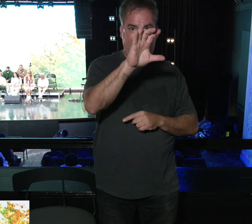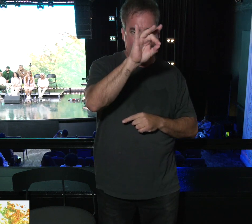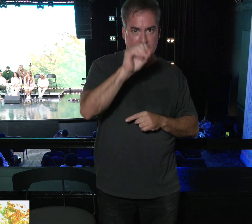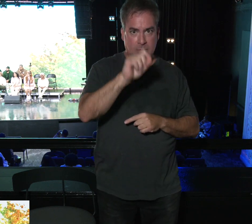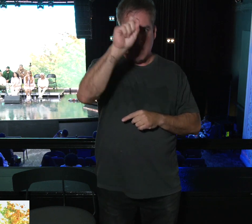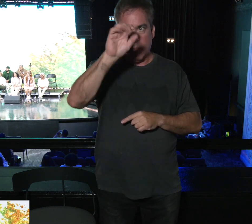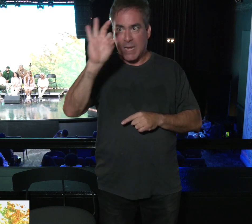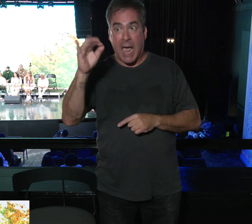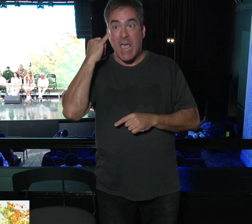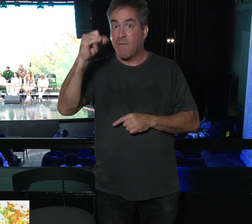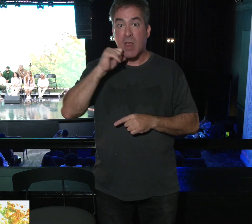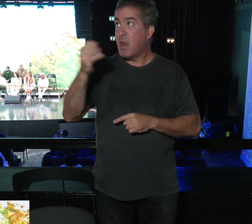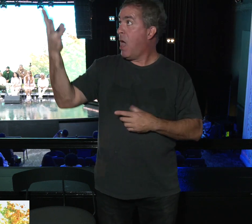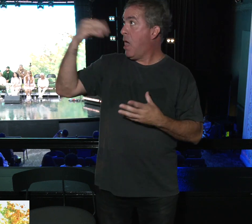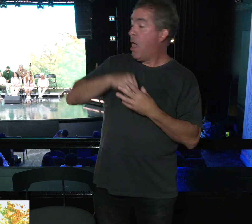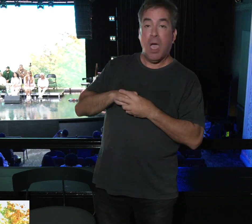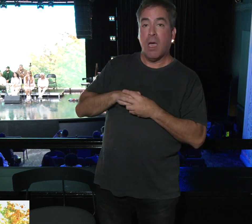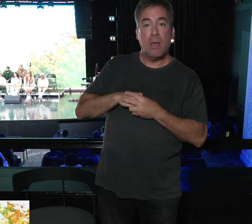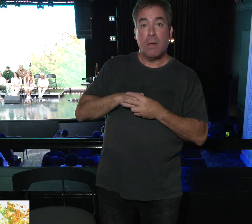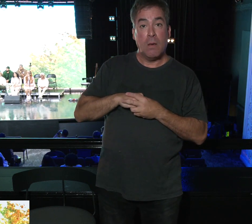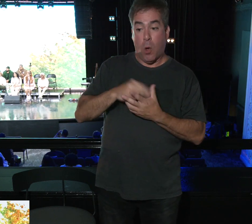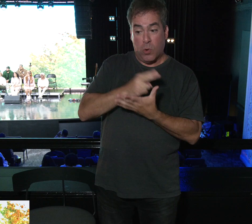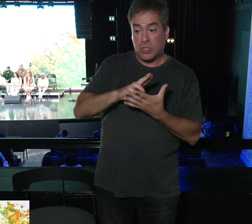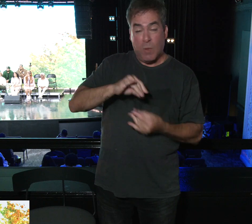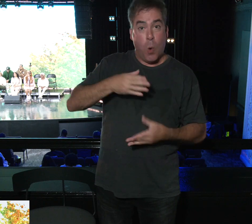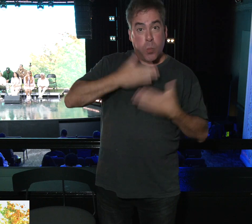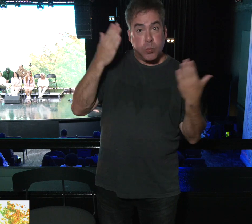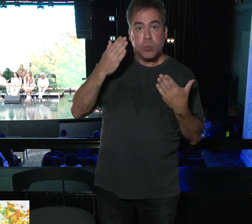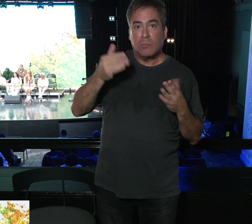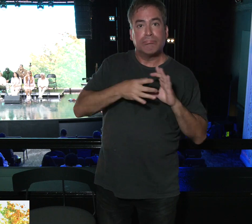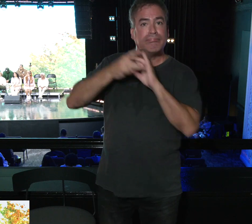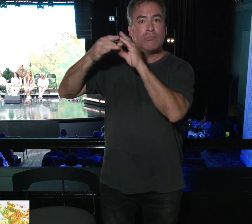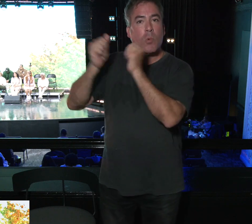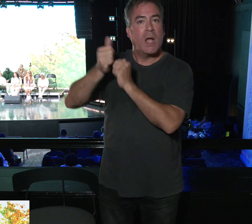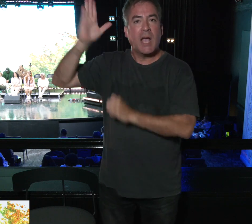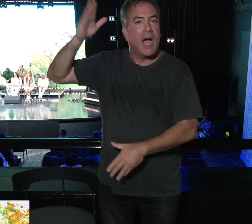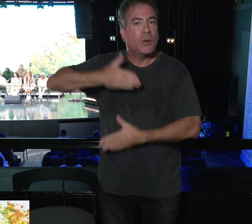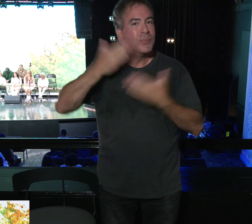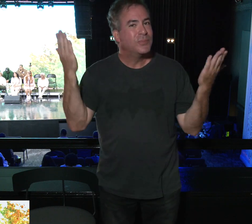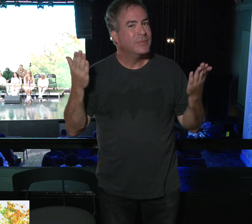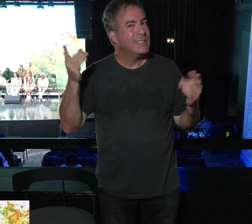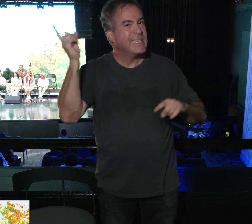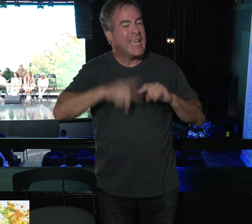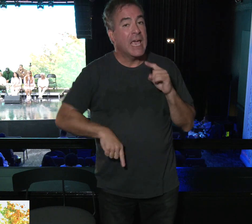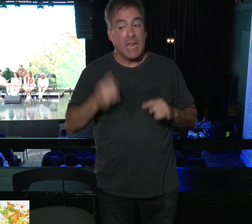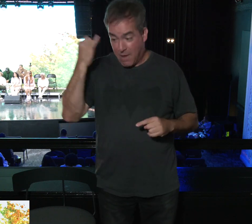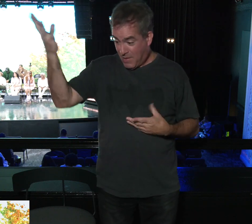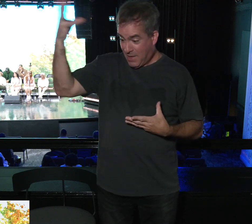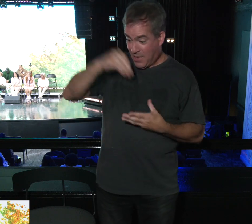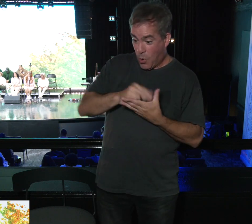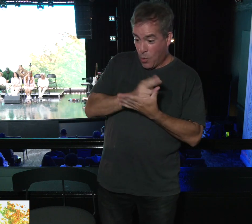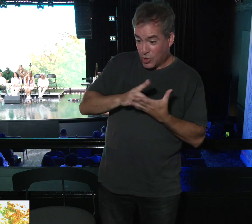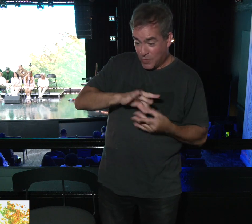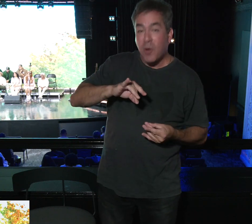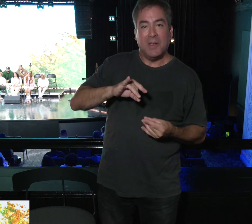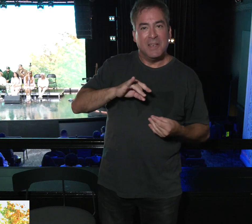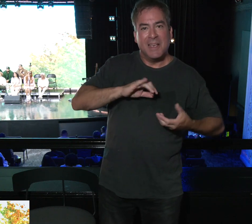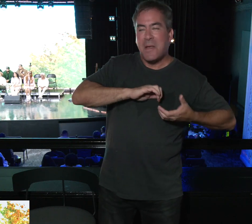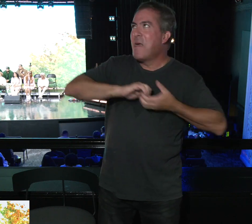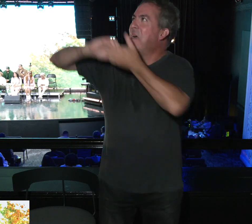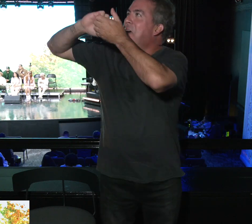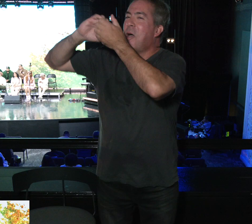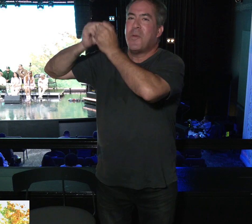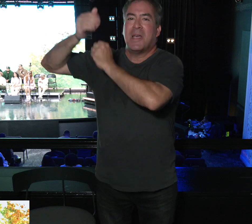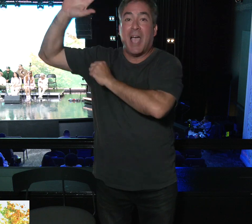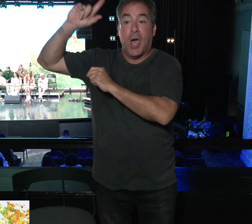we do not belong to God. But if he is living in us, then we do belong to God. So